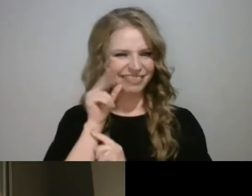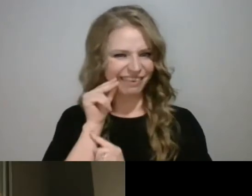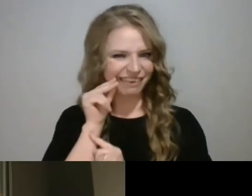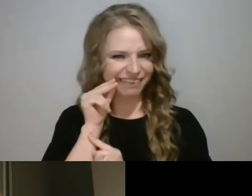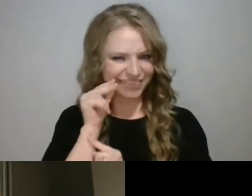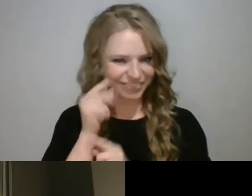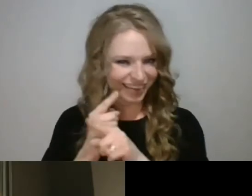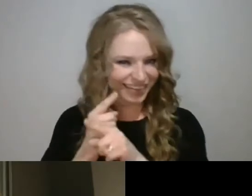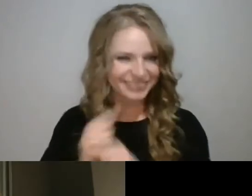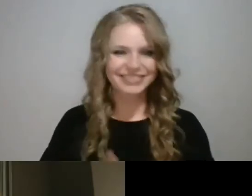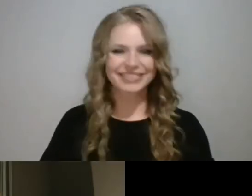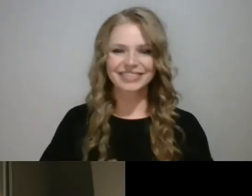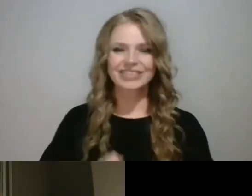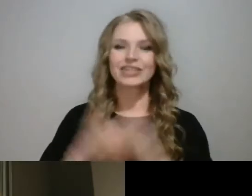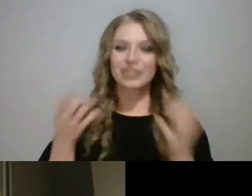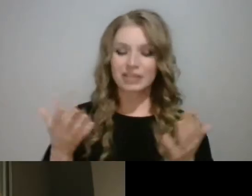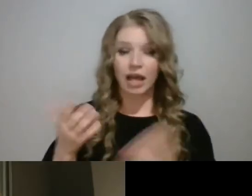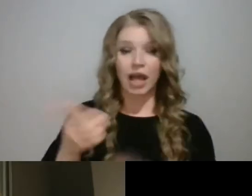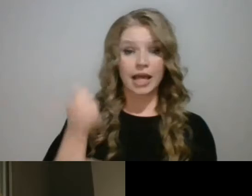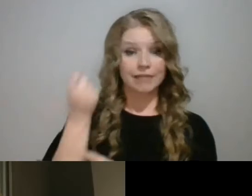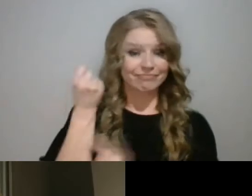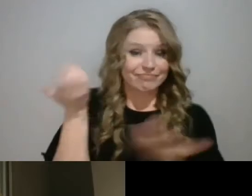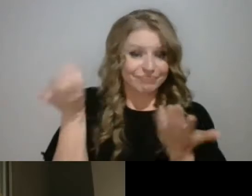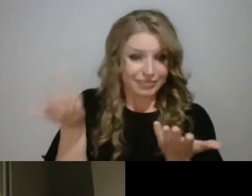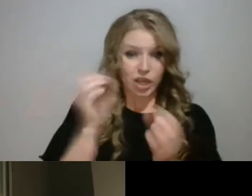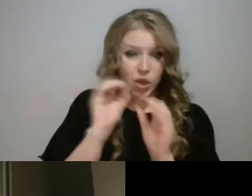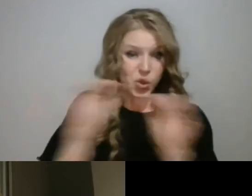And I would only get 80% of the incidental information.